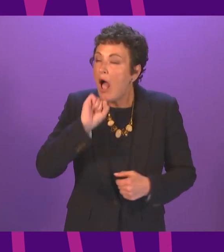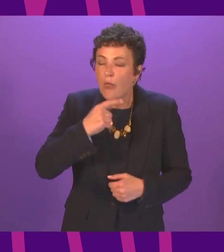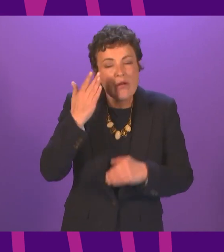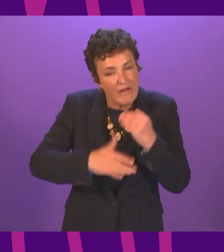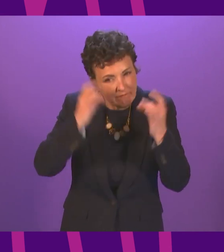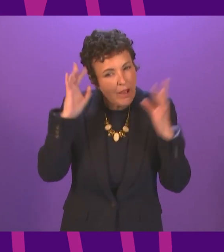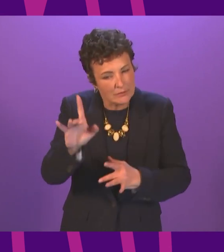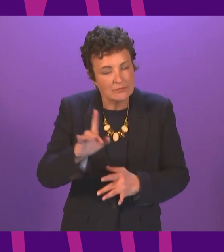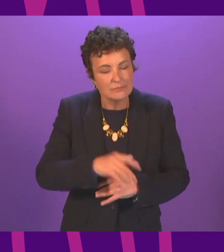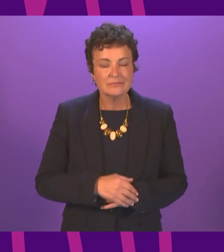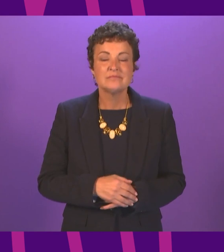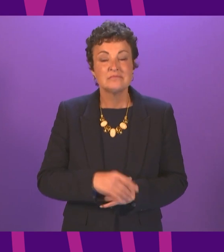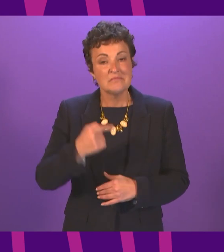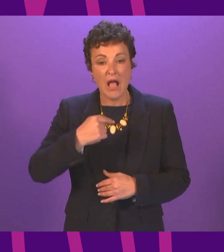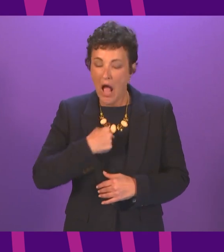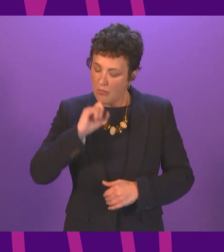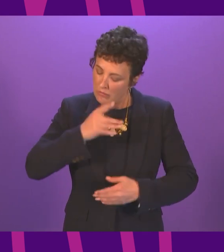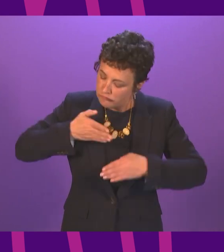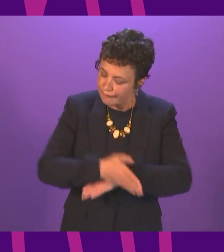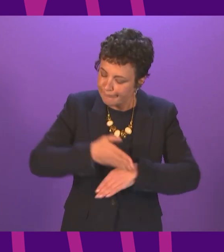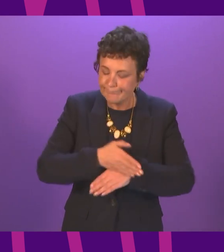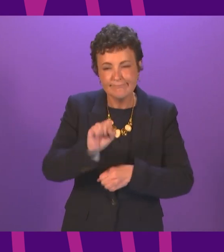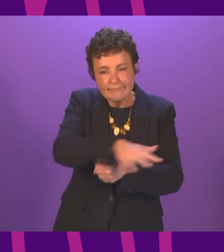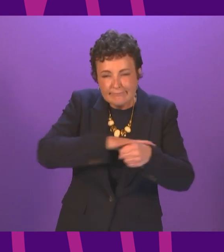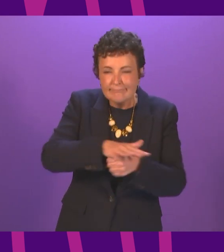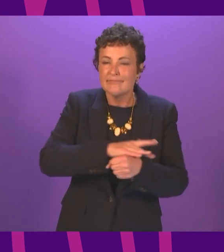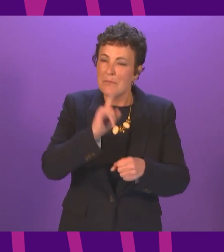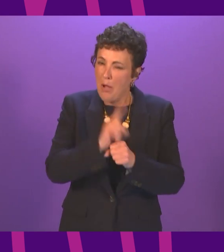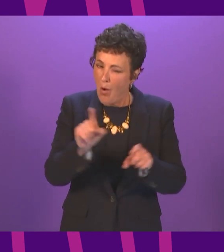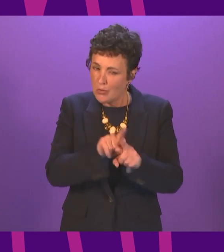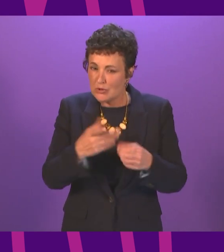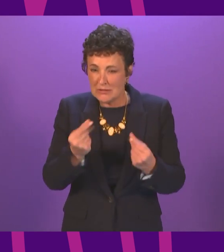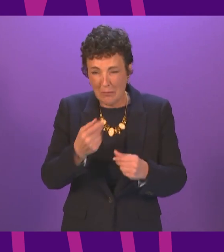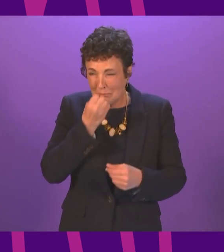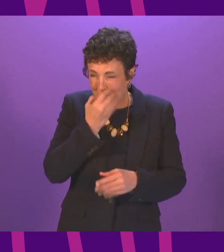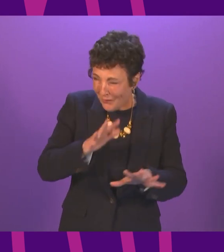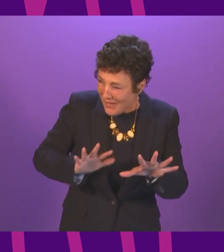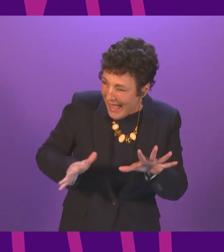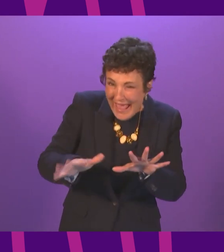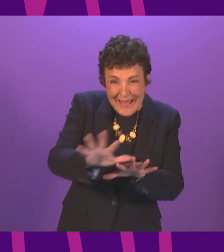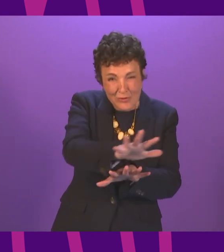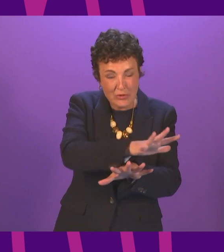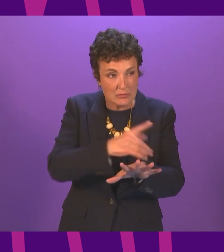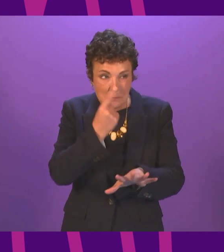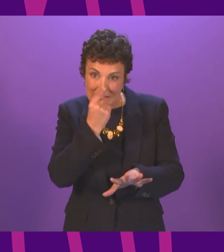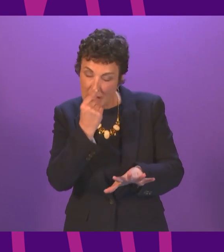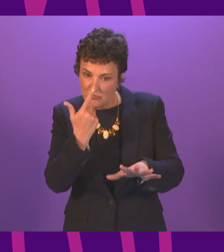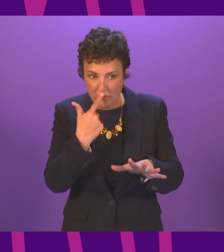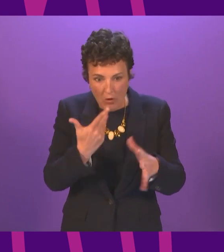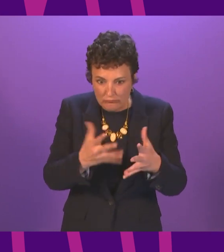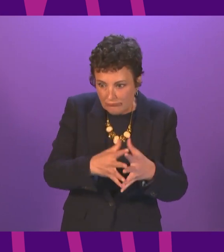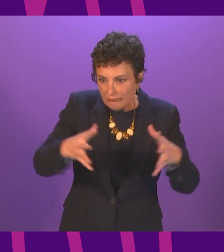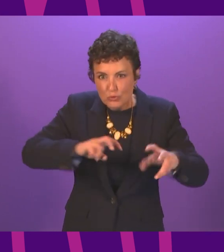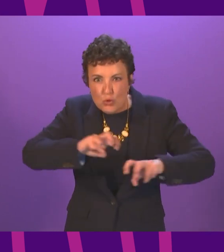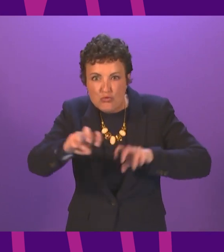I represent the constituency with hardworking and fine people and also with areas of some stunning beauty and potential for greater growth and